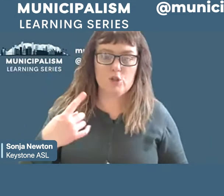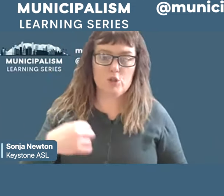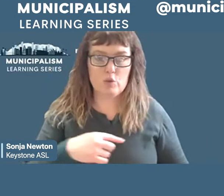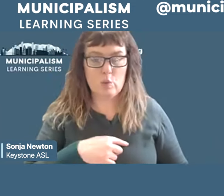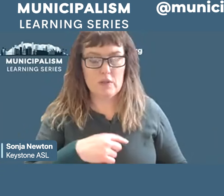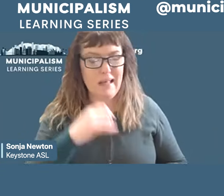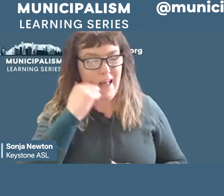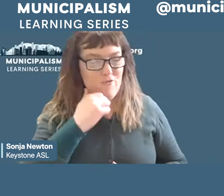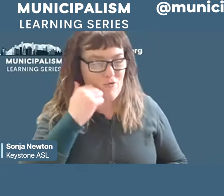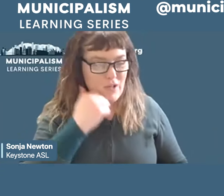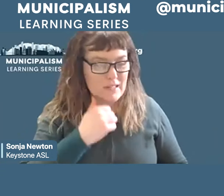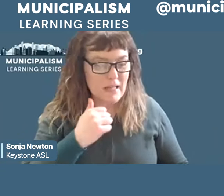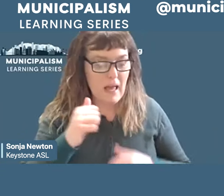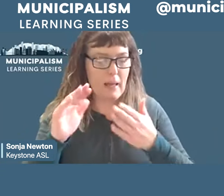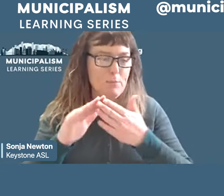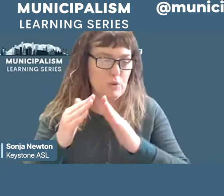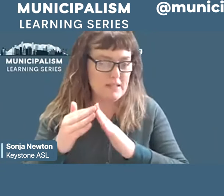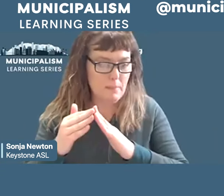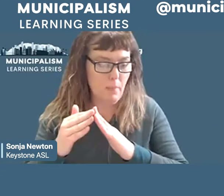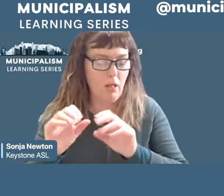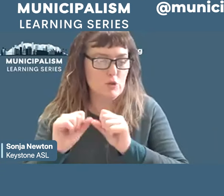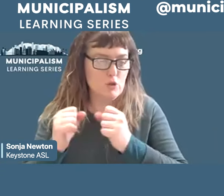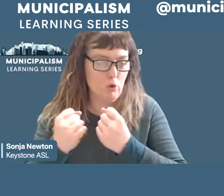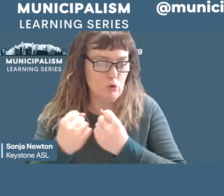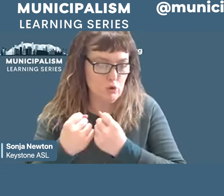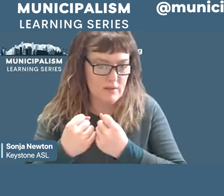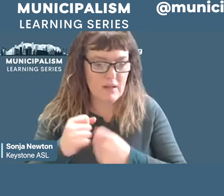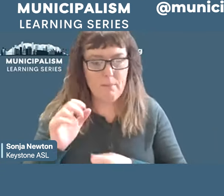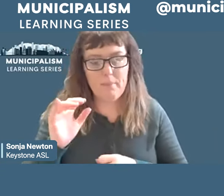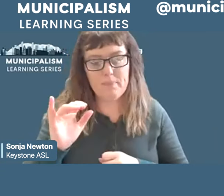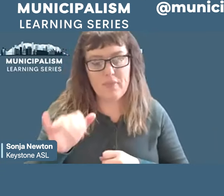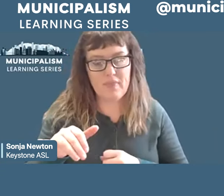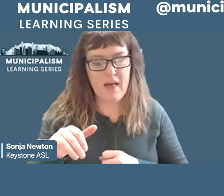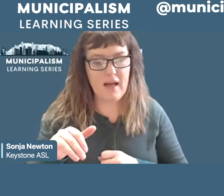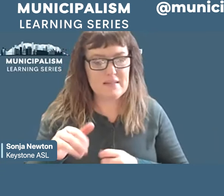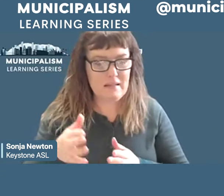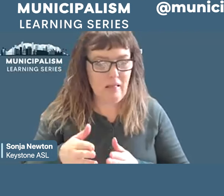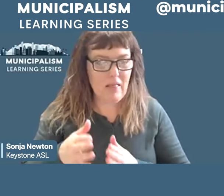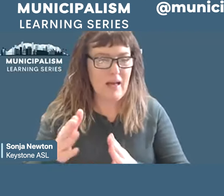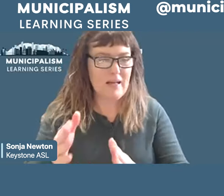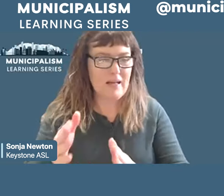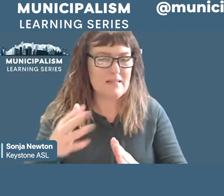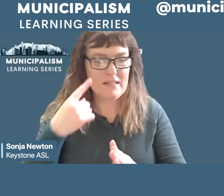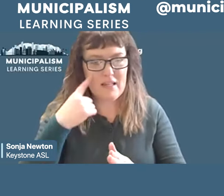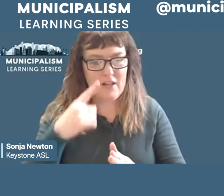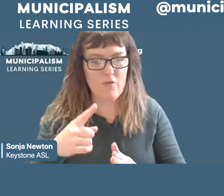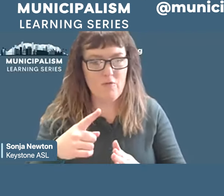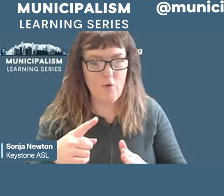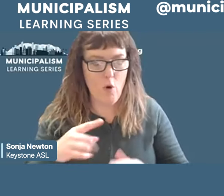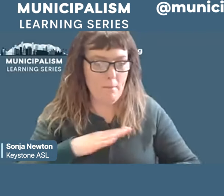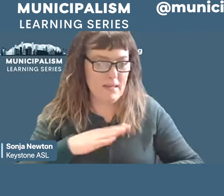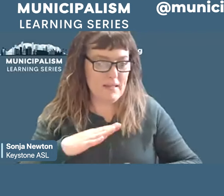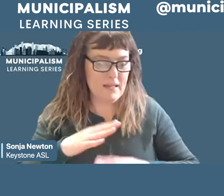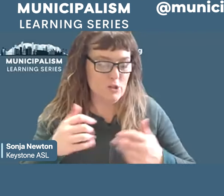socialism, the legacy of past struggles that also provide a roadmap for meeting the challenges of the